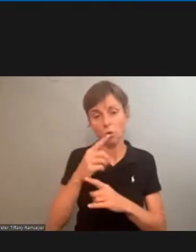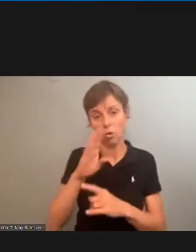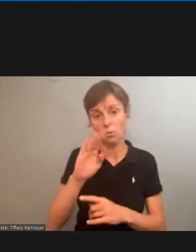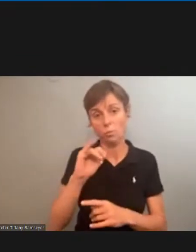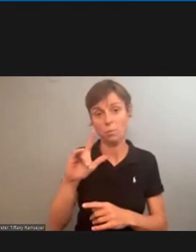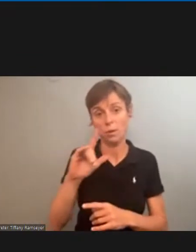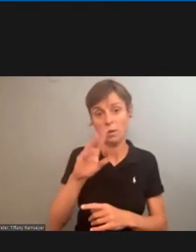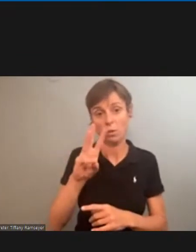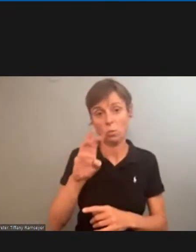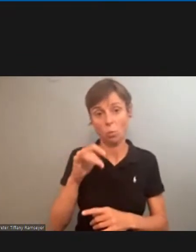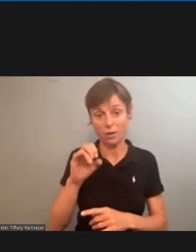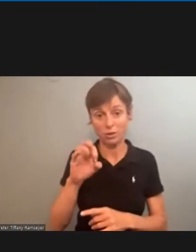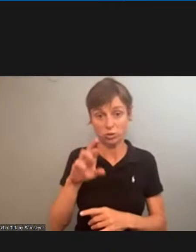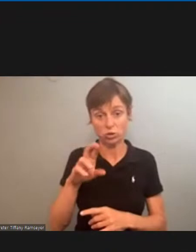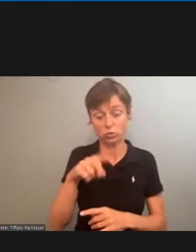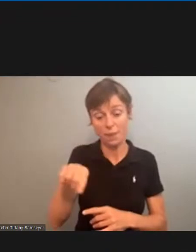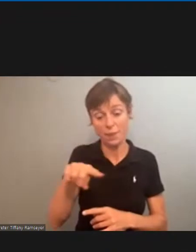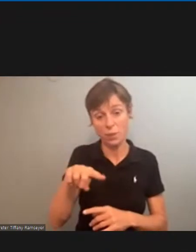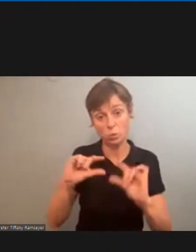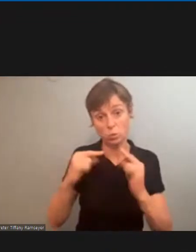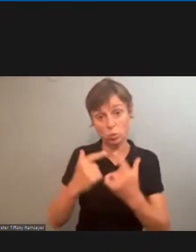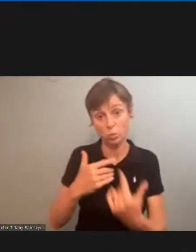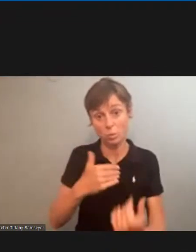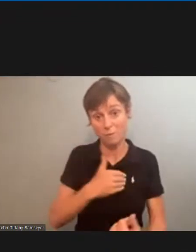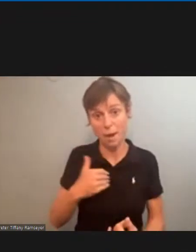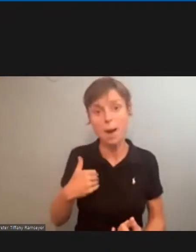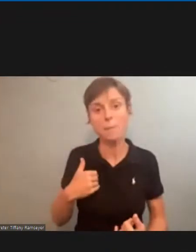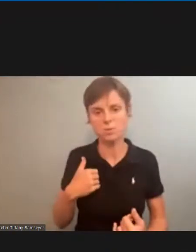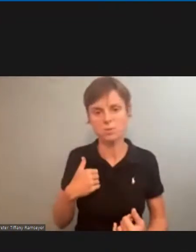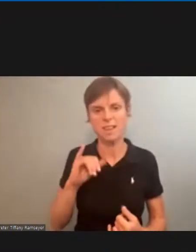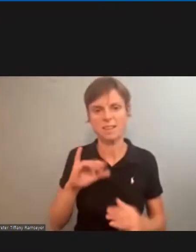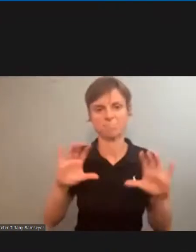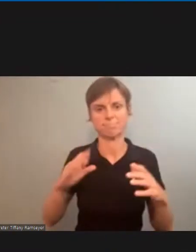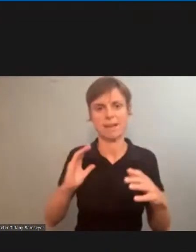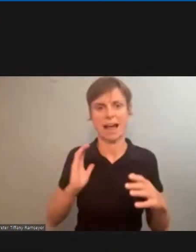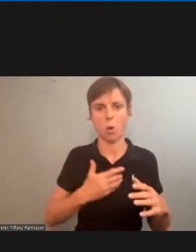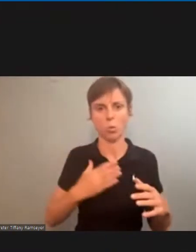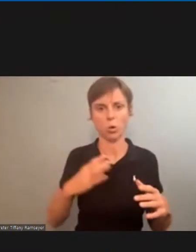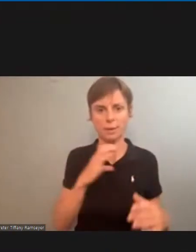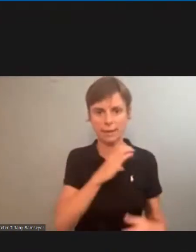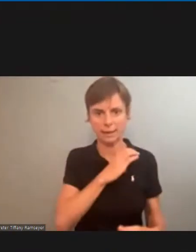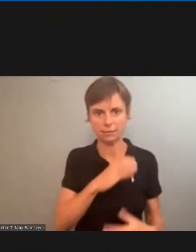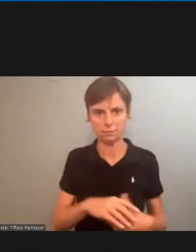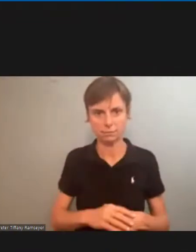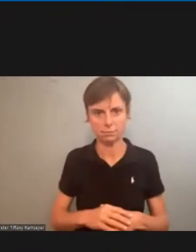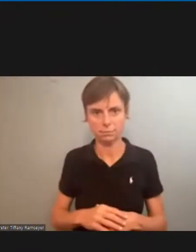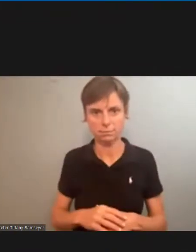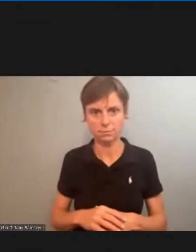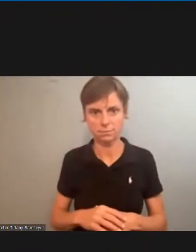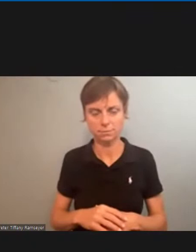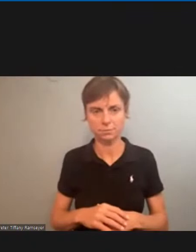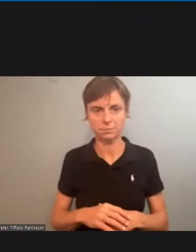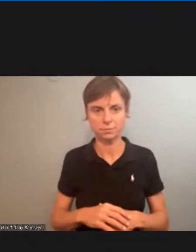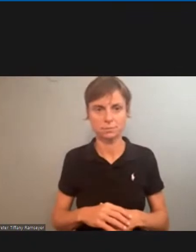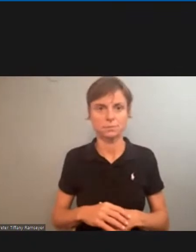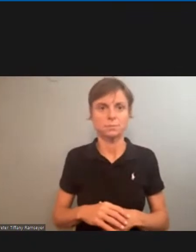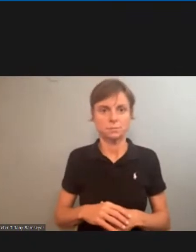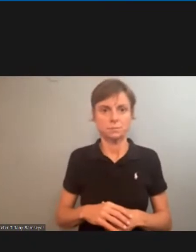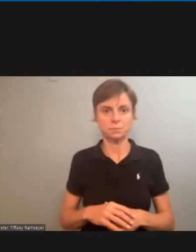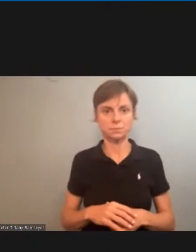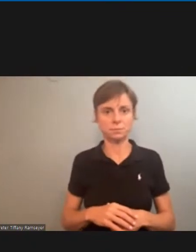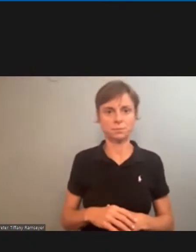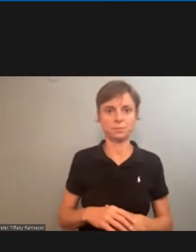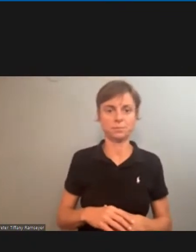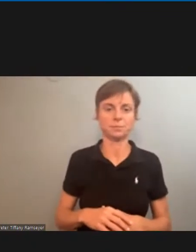are the group of members that make up our committee. We are continuously